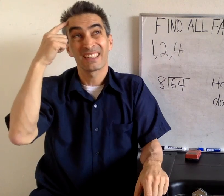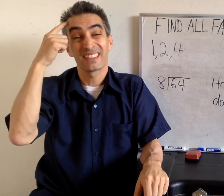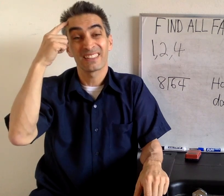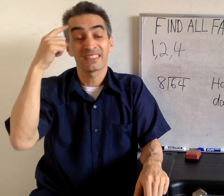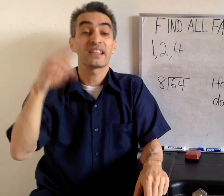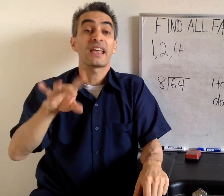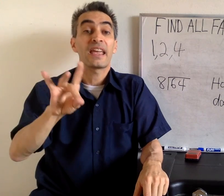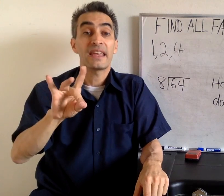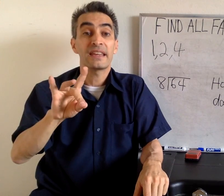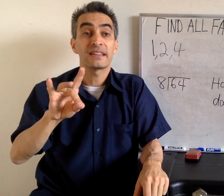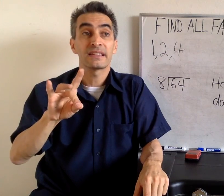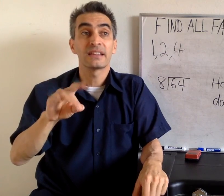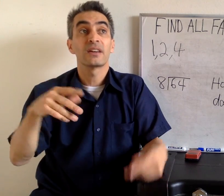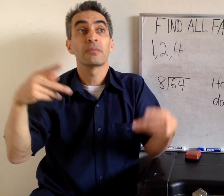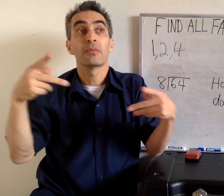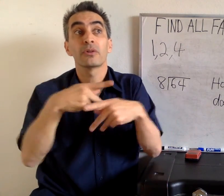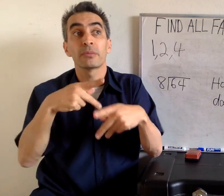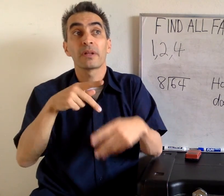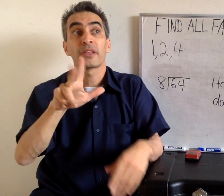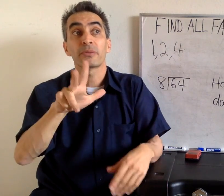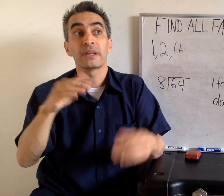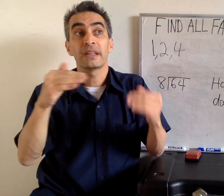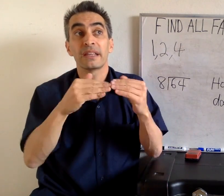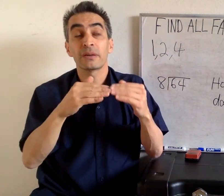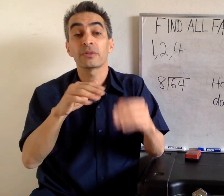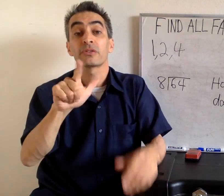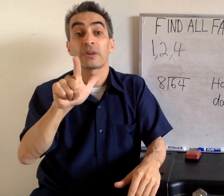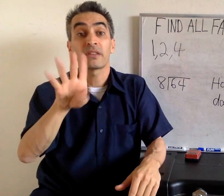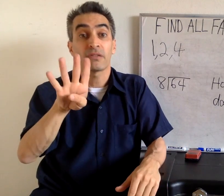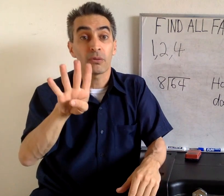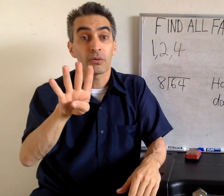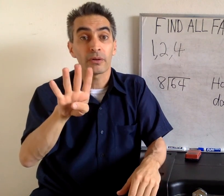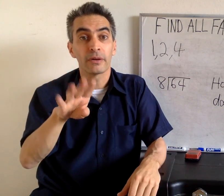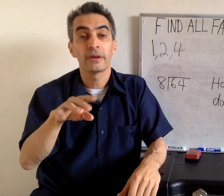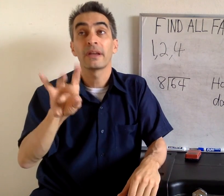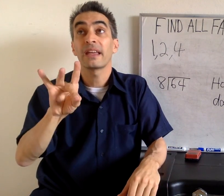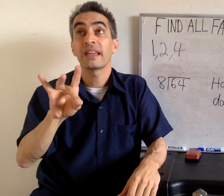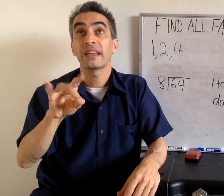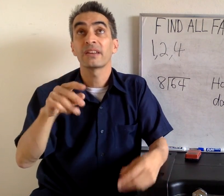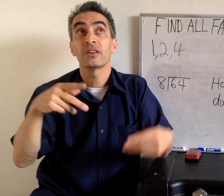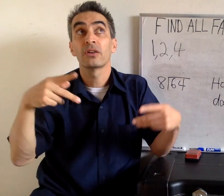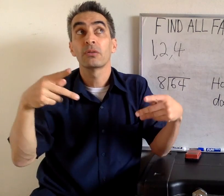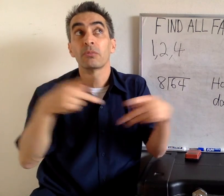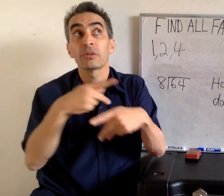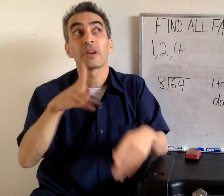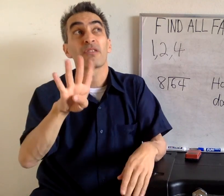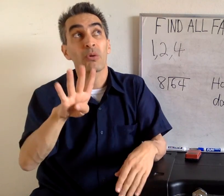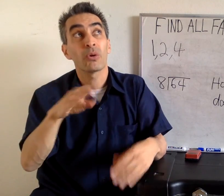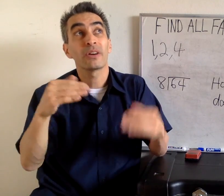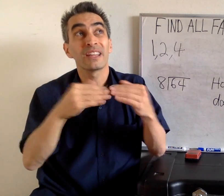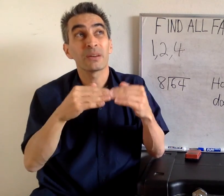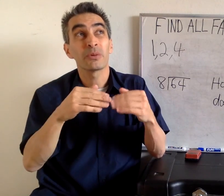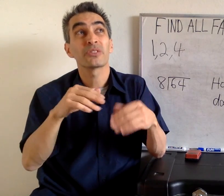Let's think on this. 8 times 3 equals 24. 8 times 4 equals